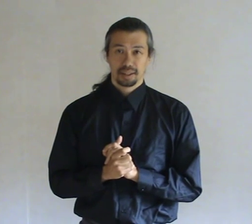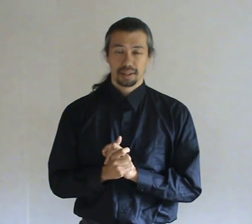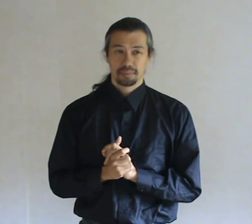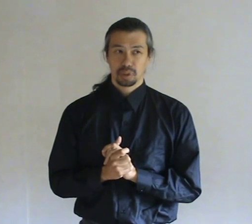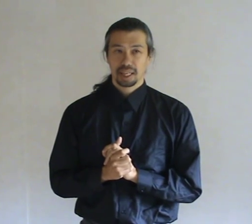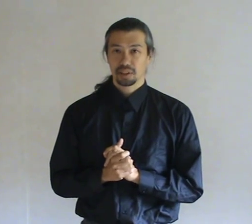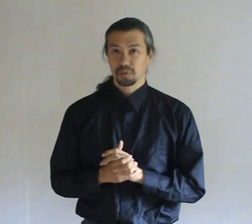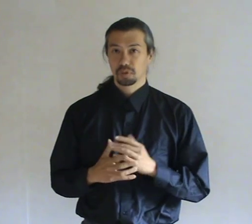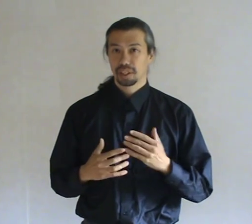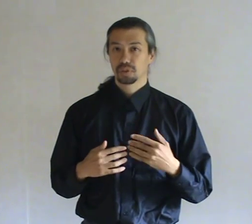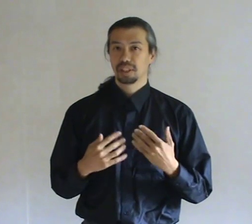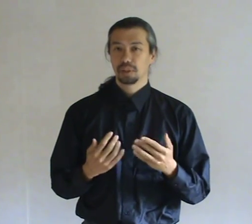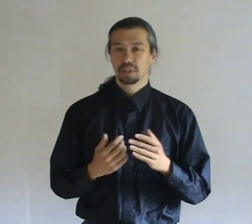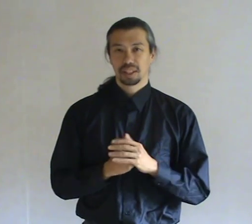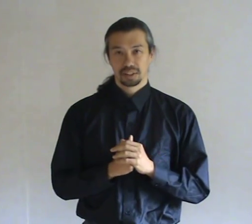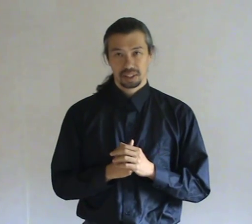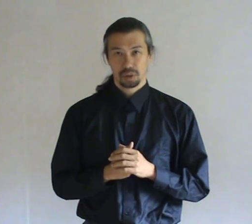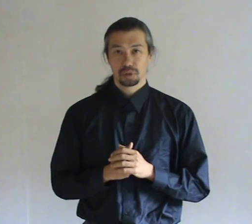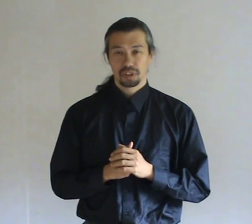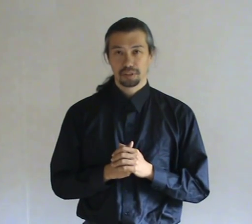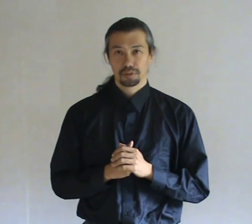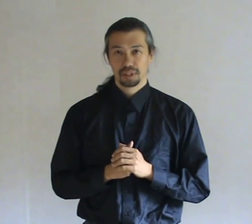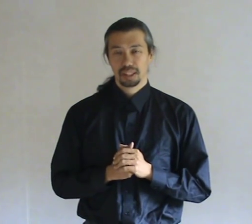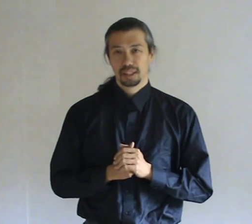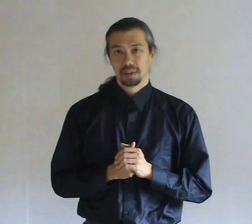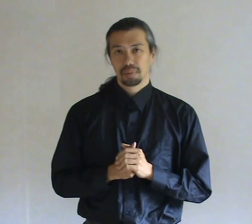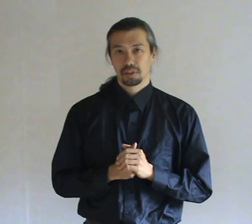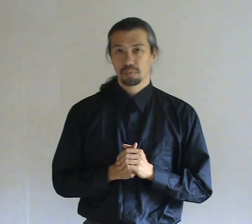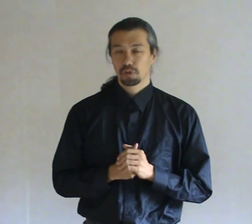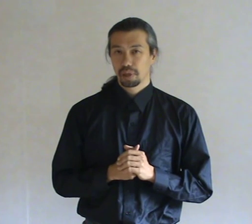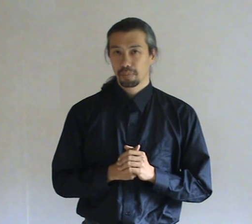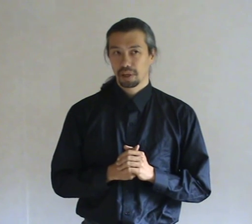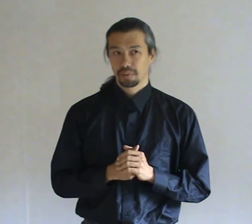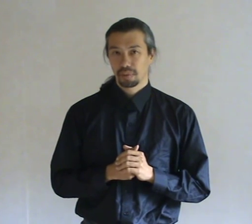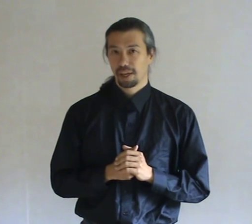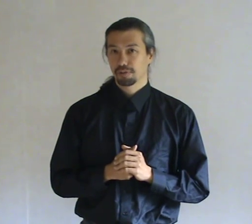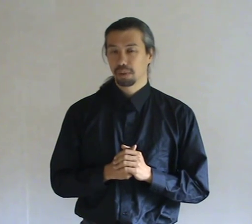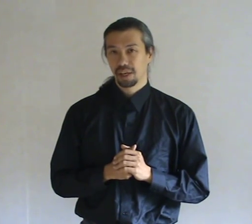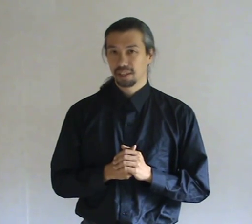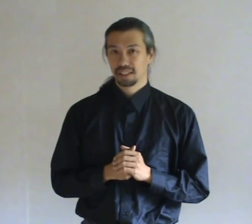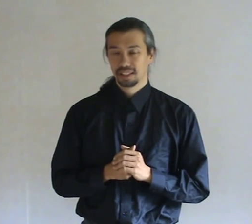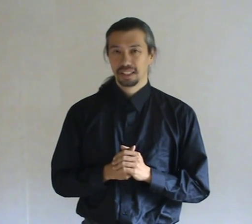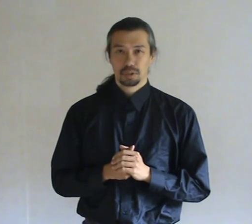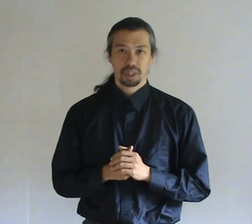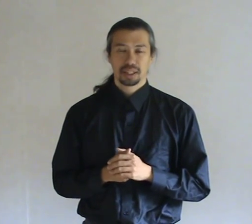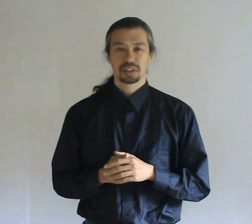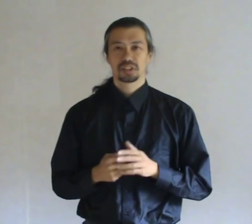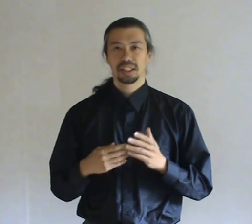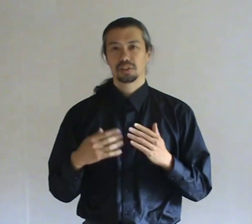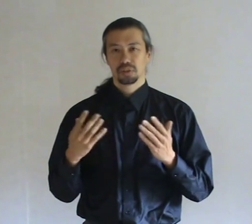You can try to deal with an entity yourself, but most people are half blind. We cannot see into